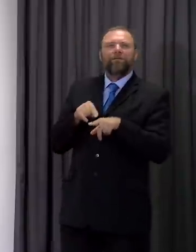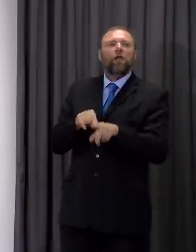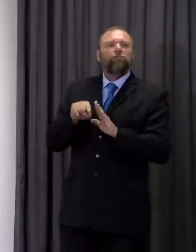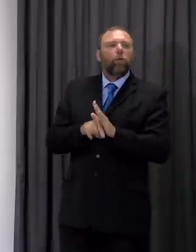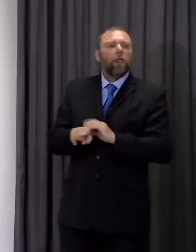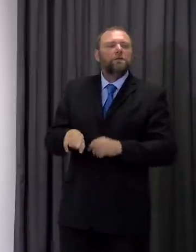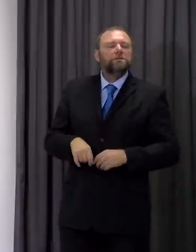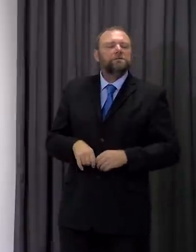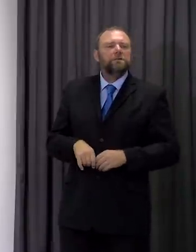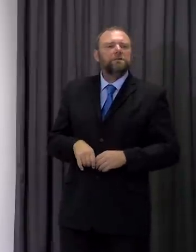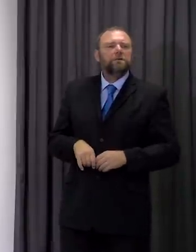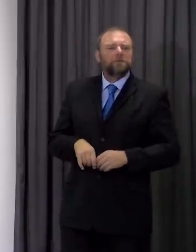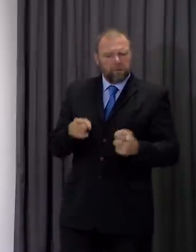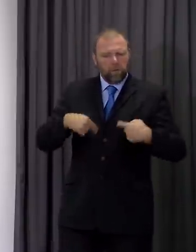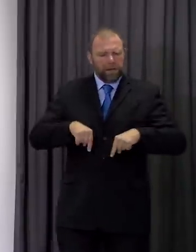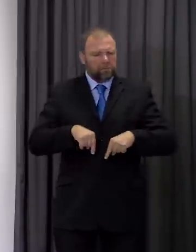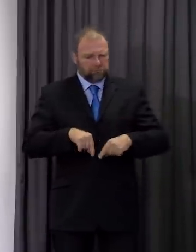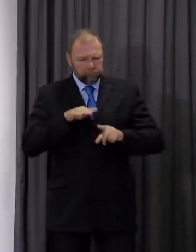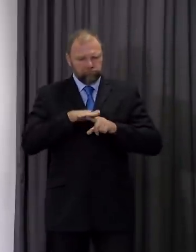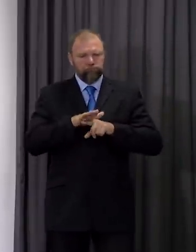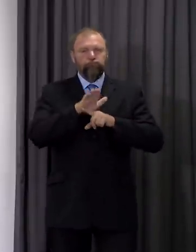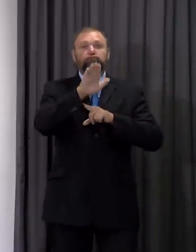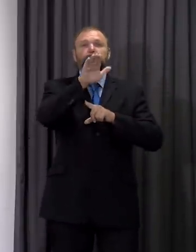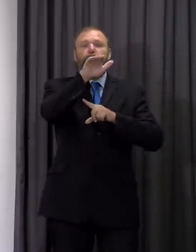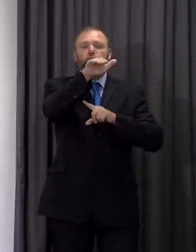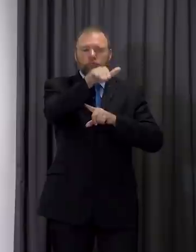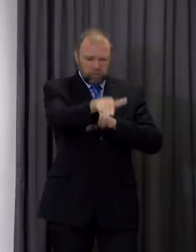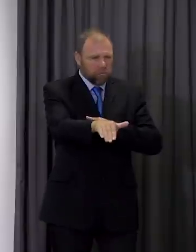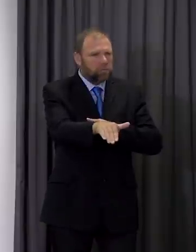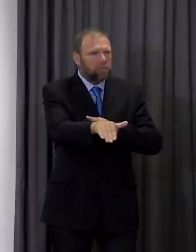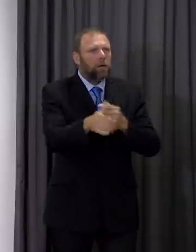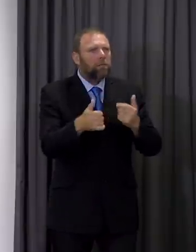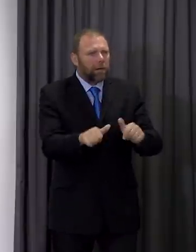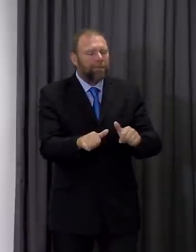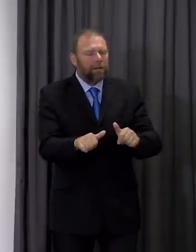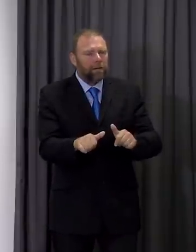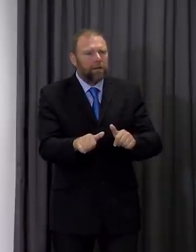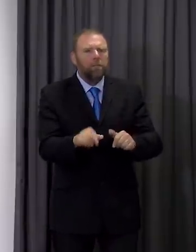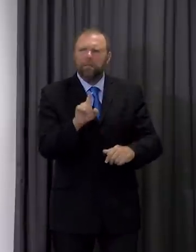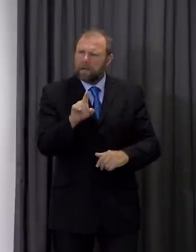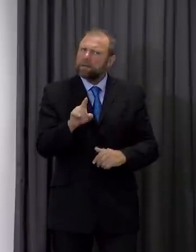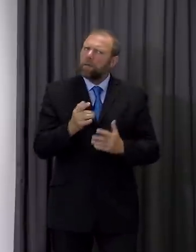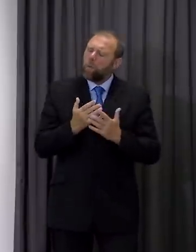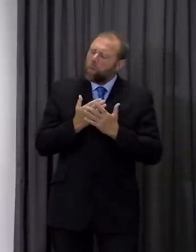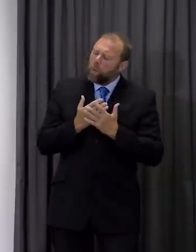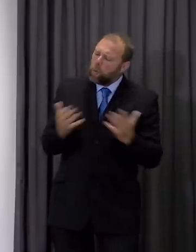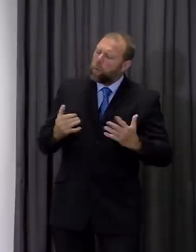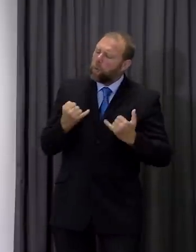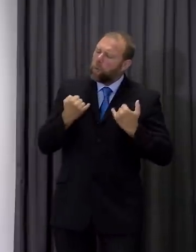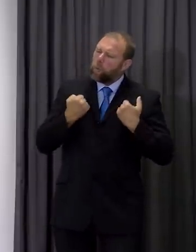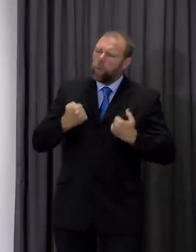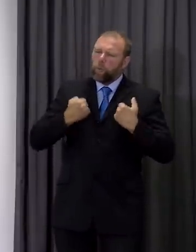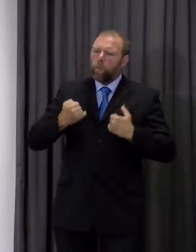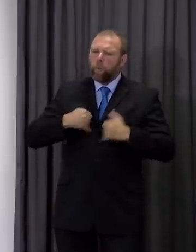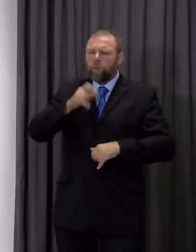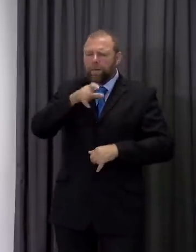suppress the spread of coronavirus despite that we saw significant numbers of very ill people in our